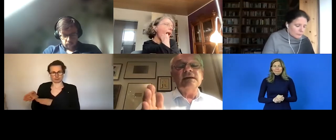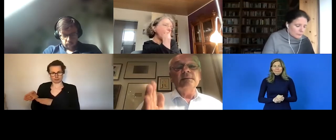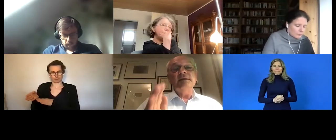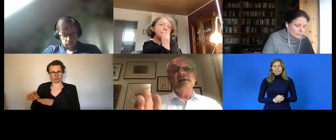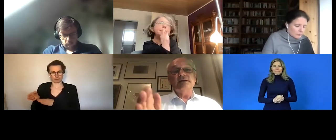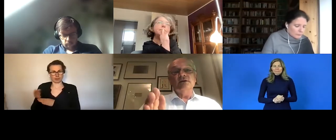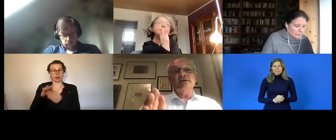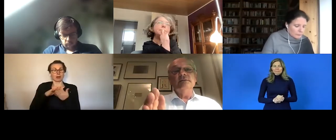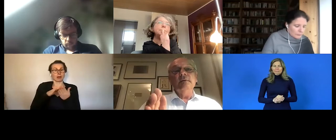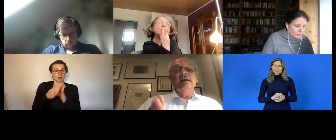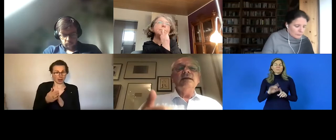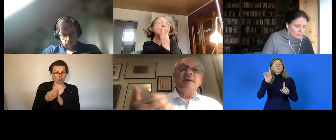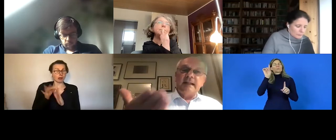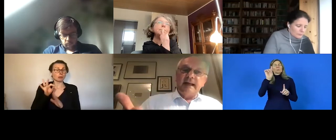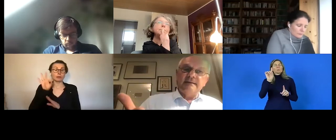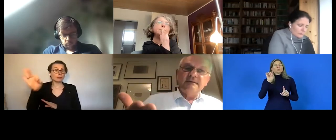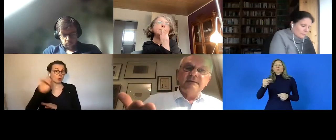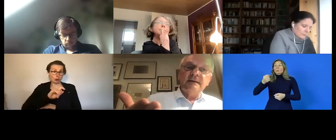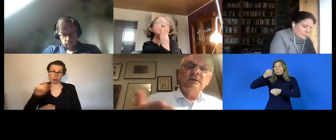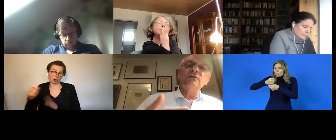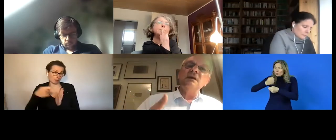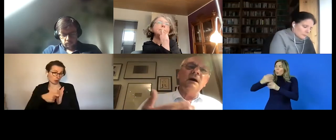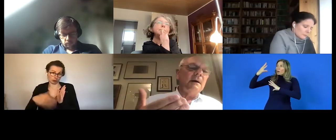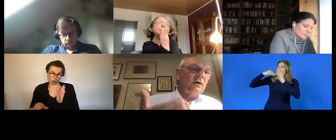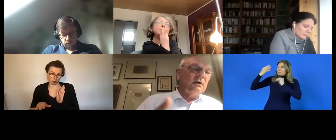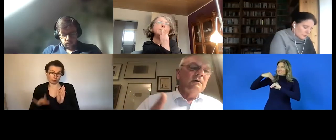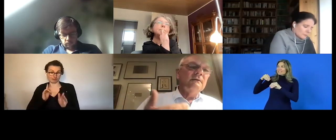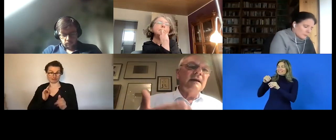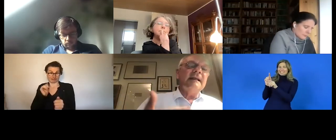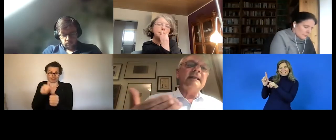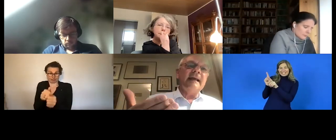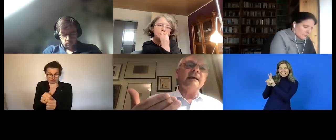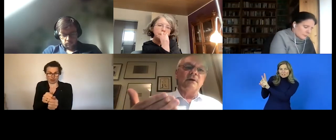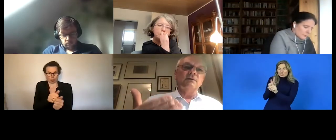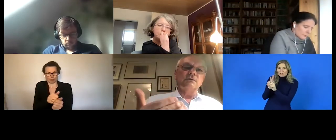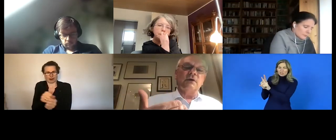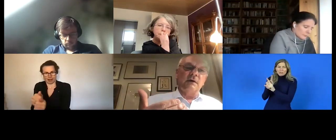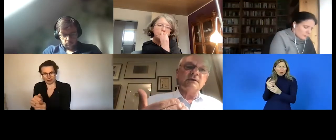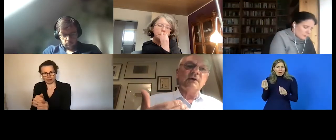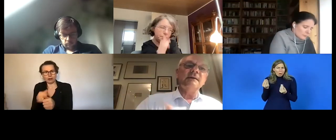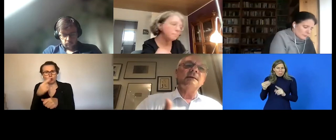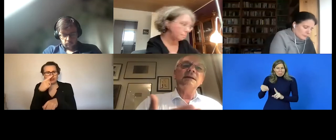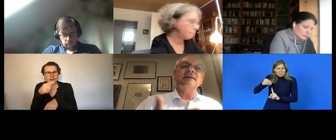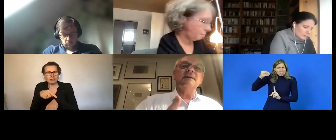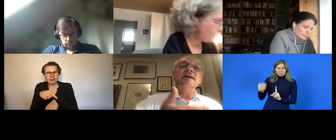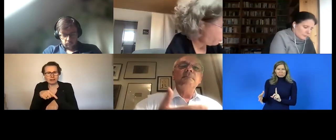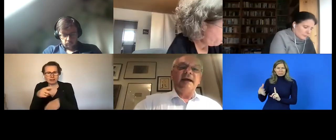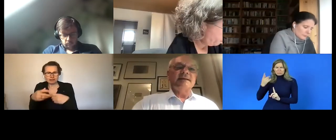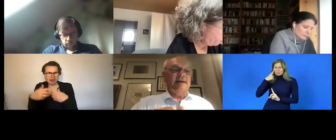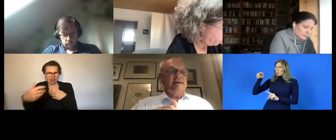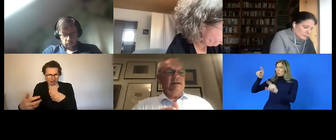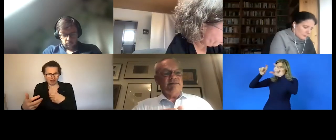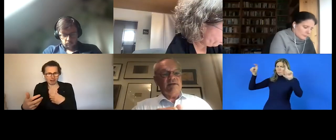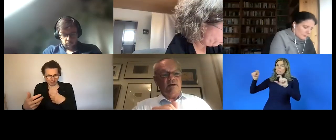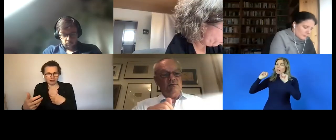work experience the internship as something that's not costly for a company and that can